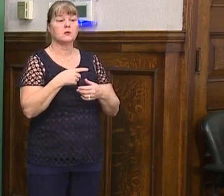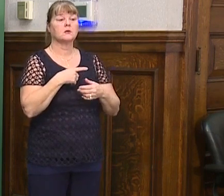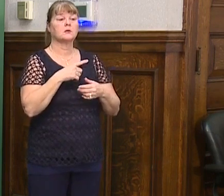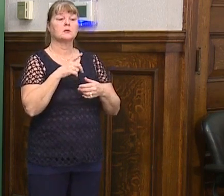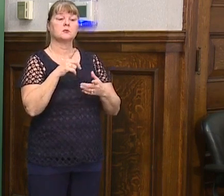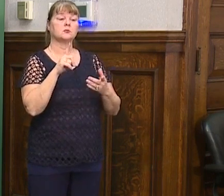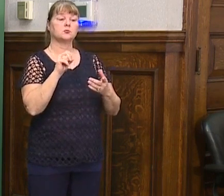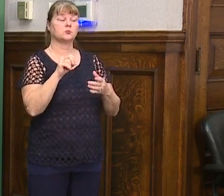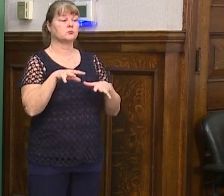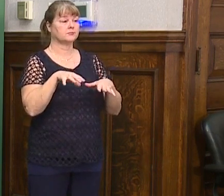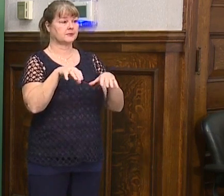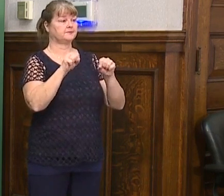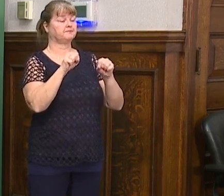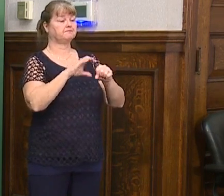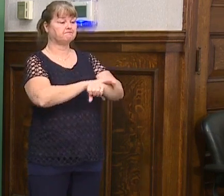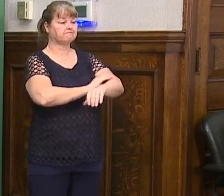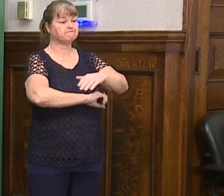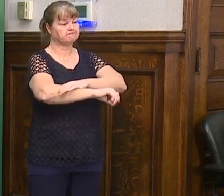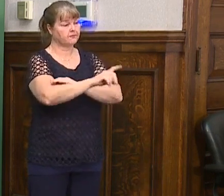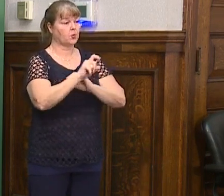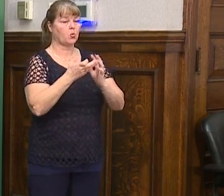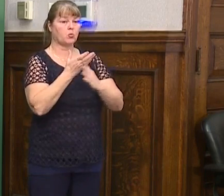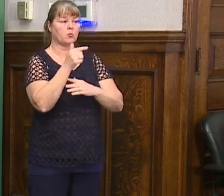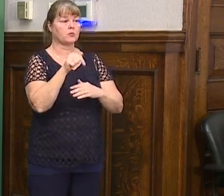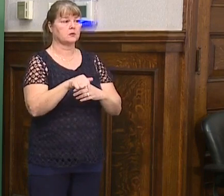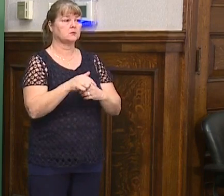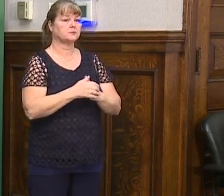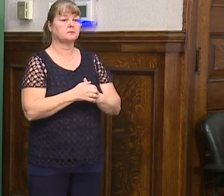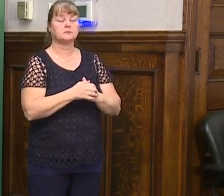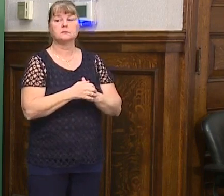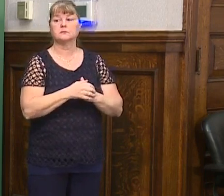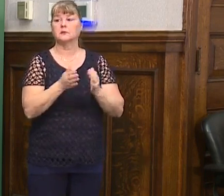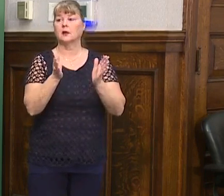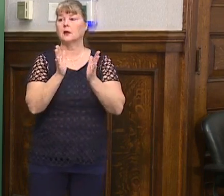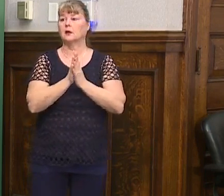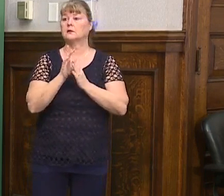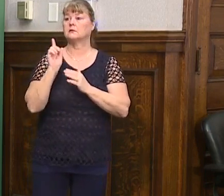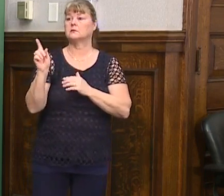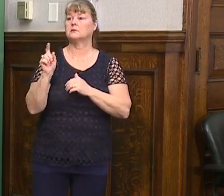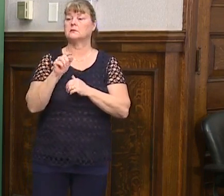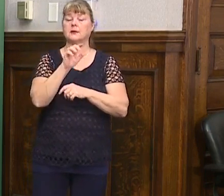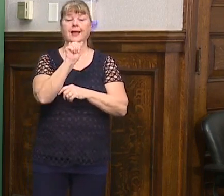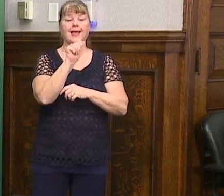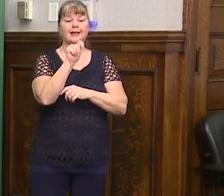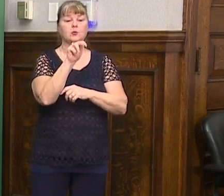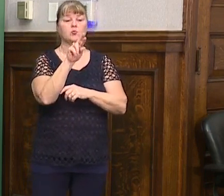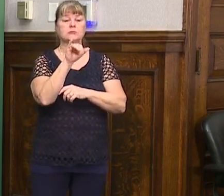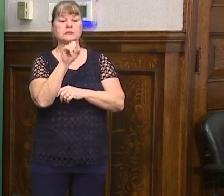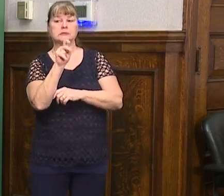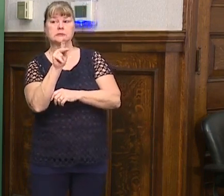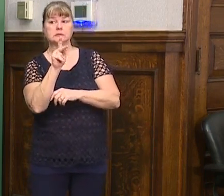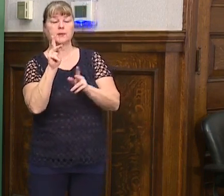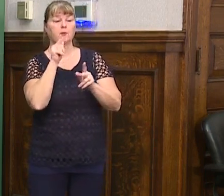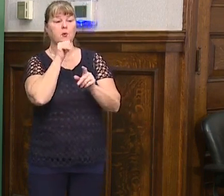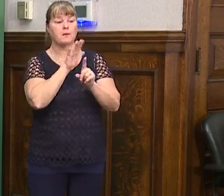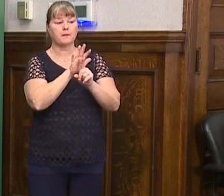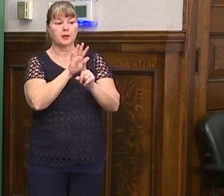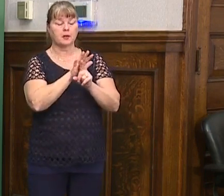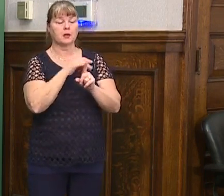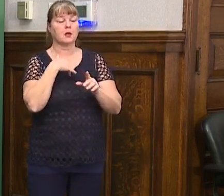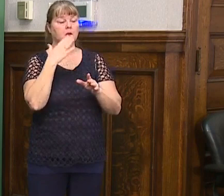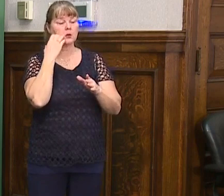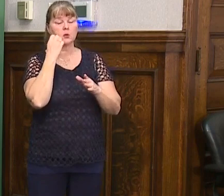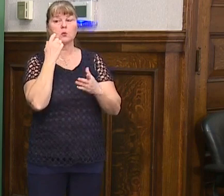let's man up. Let's woman up and let's ride it out. Mr. Mayor, the at risk population here in Savannah. I know there have been steps